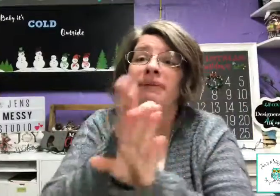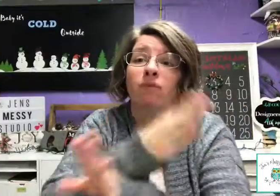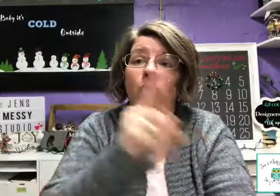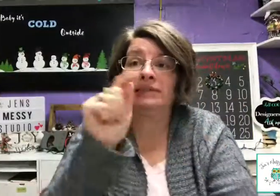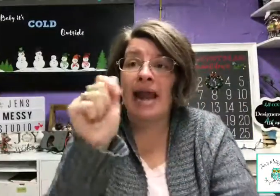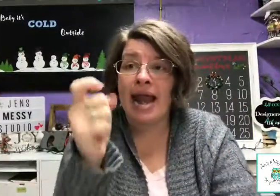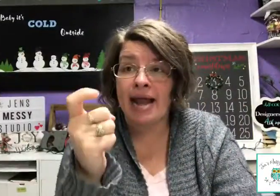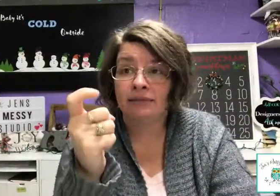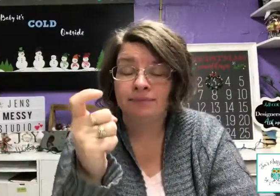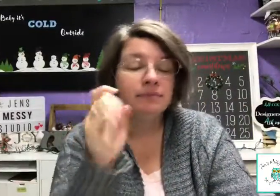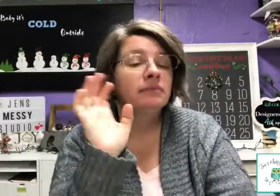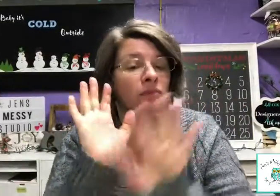before time.